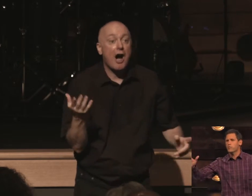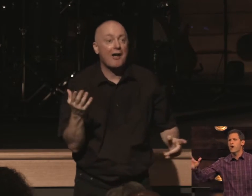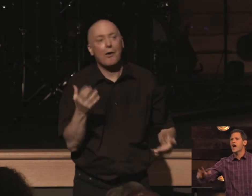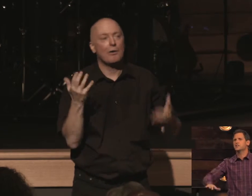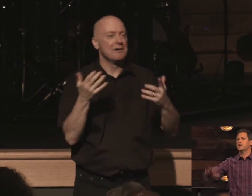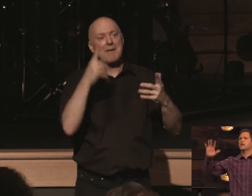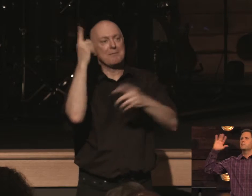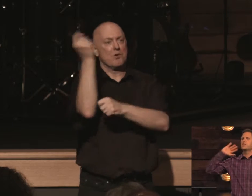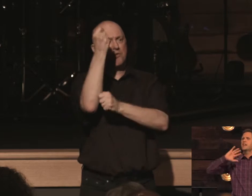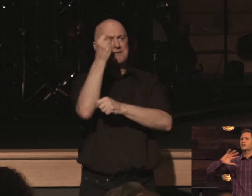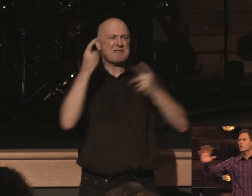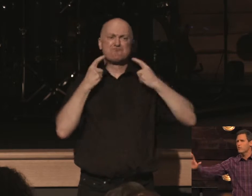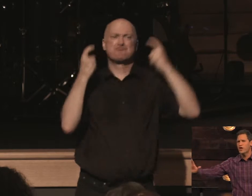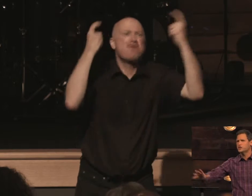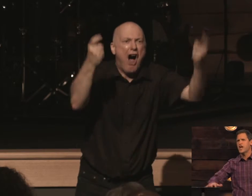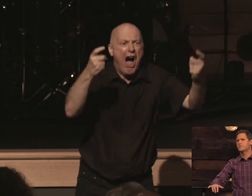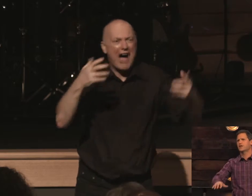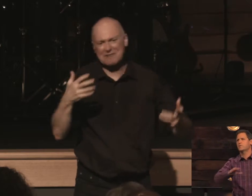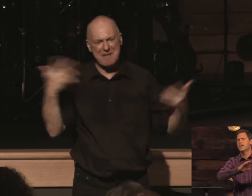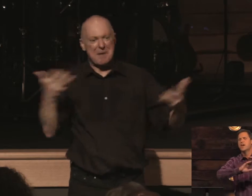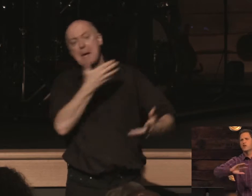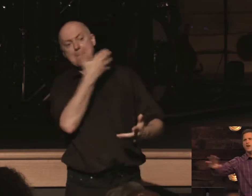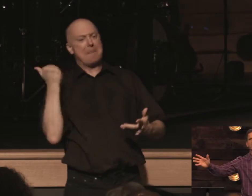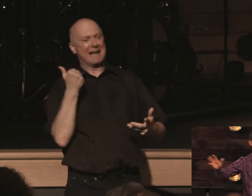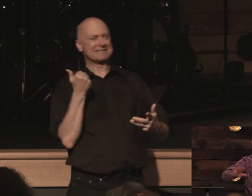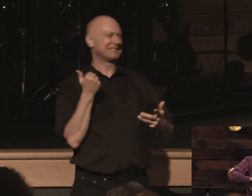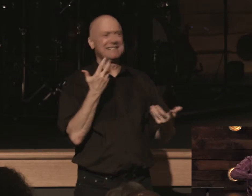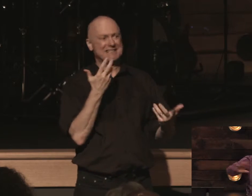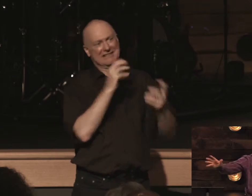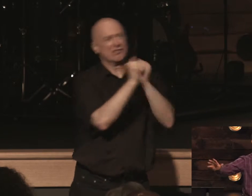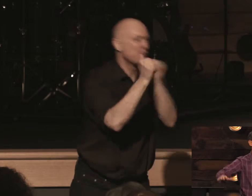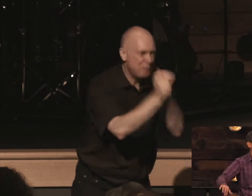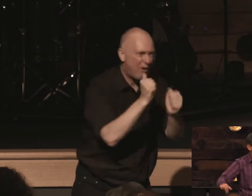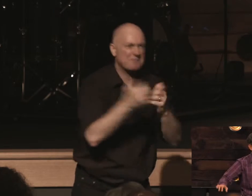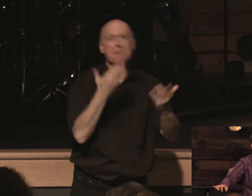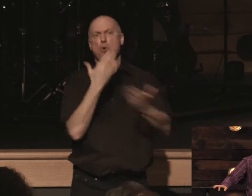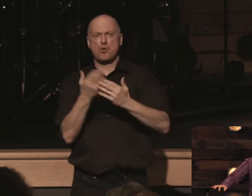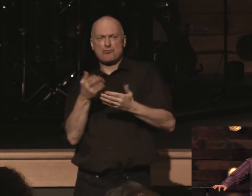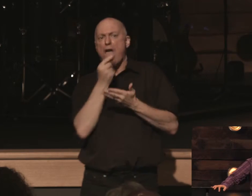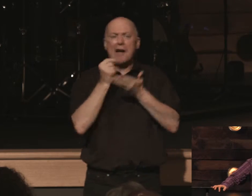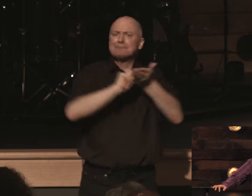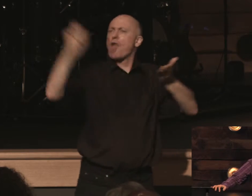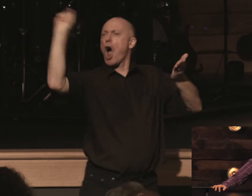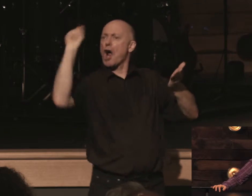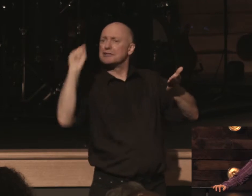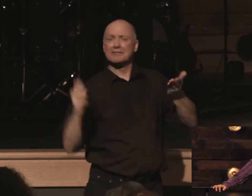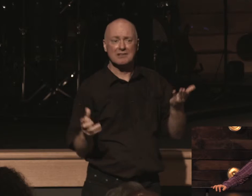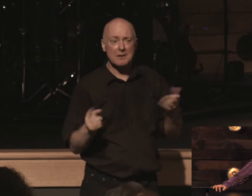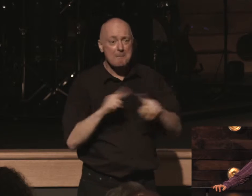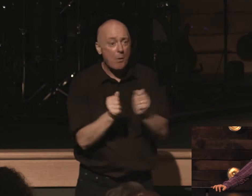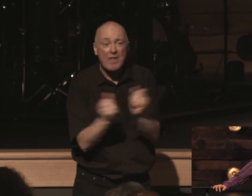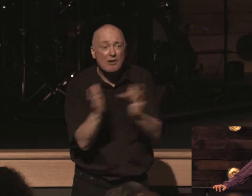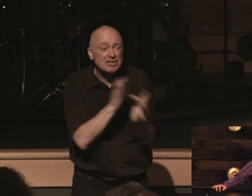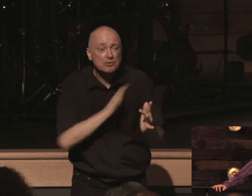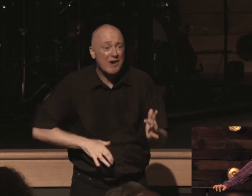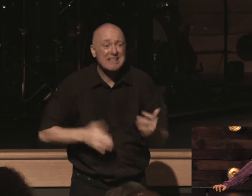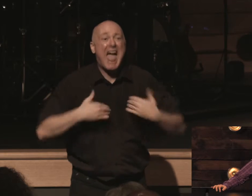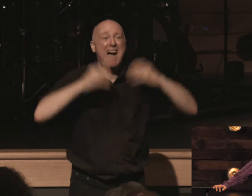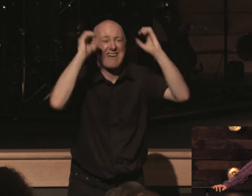prize they could be the next lebron james they could be the greatest artist in the history of the world but they don't have jesus christ they got nothing okay they got nothing